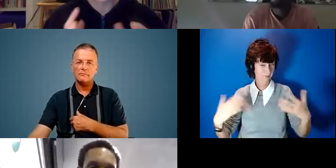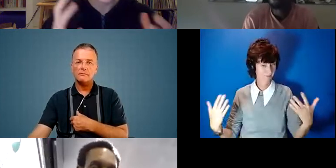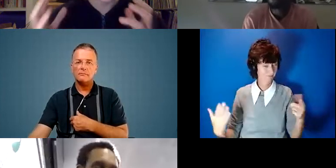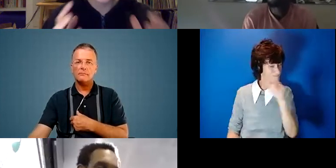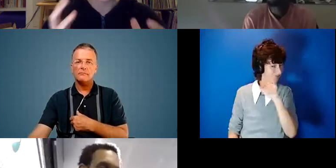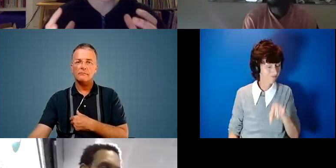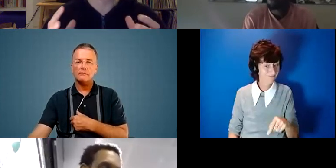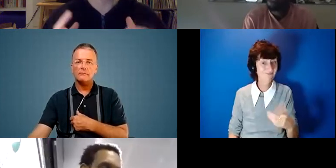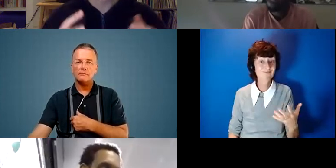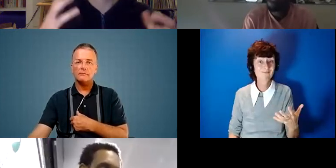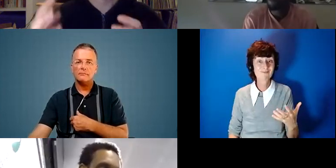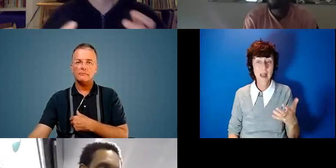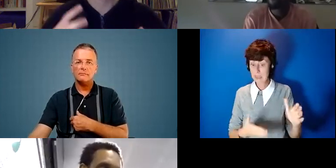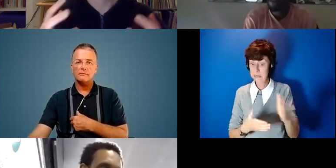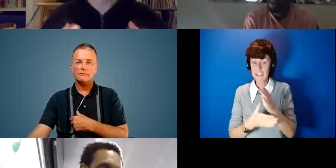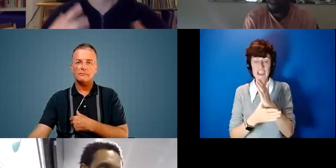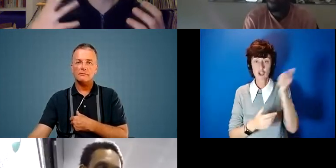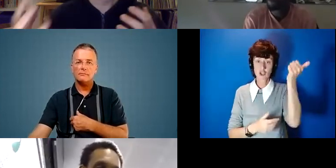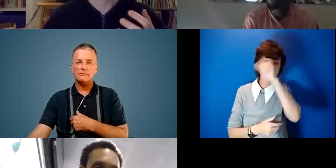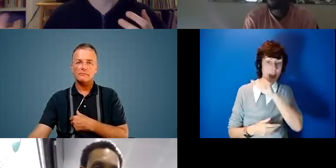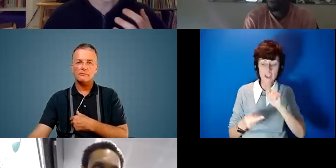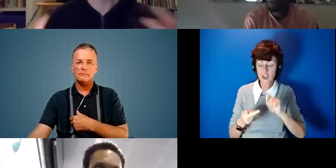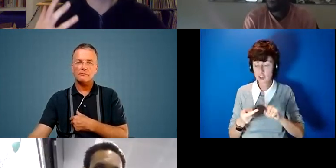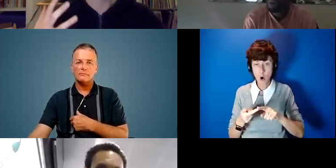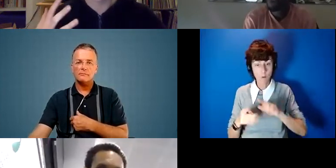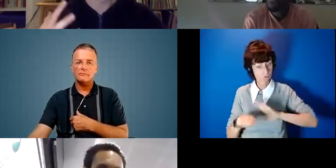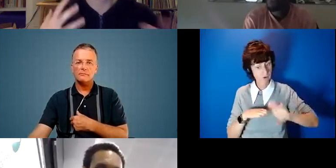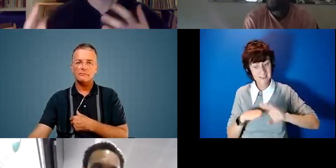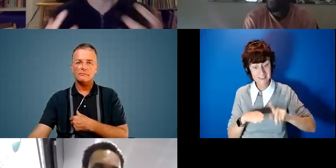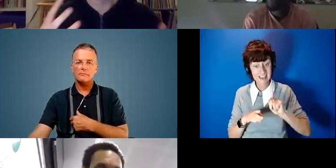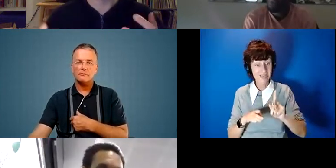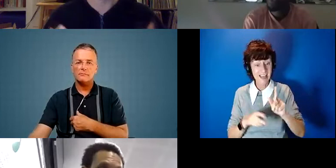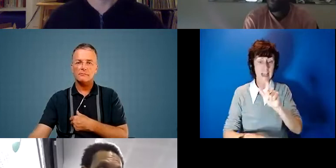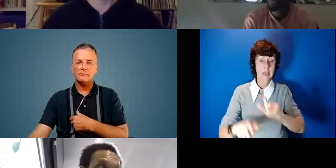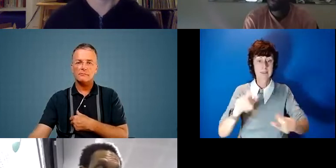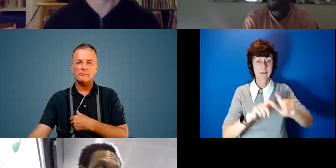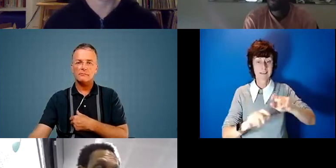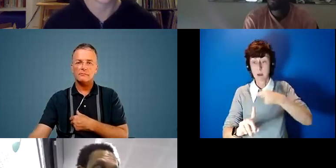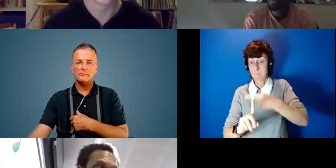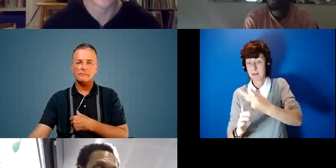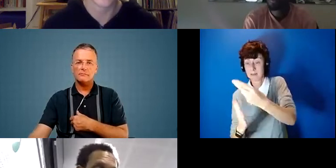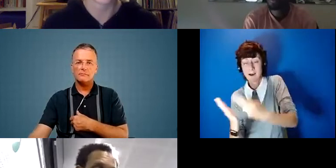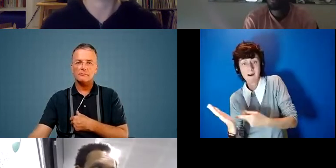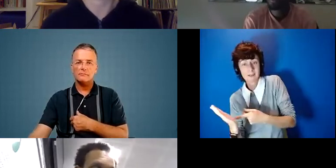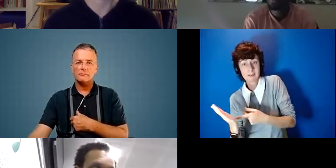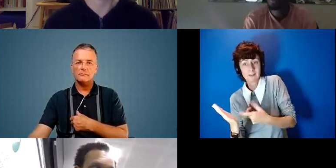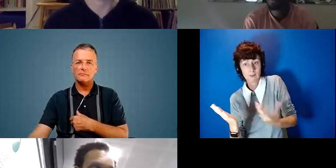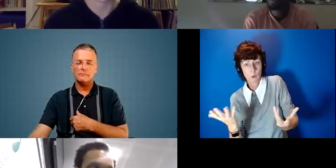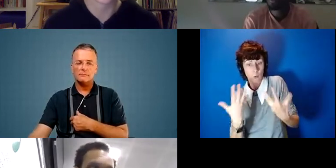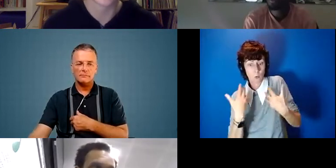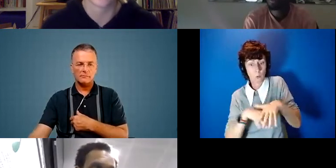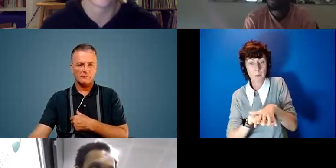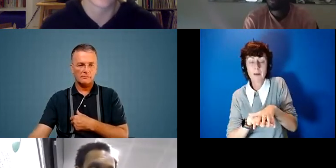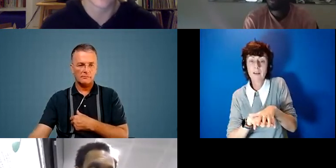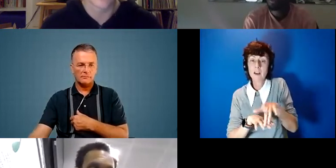such as like indigenous knowledge and indigenous practicing which is both science and art at the same time um and we can learn learn so so